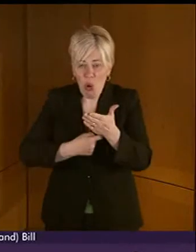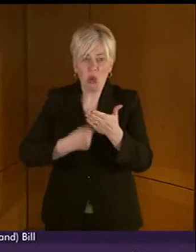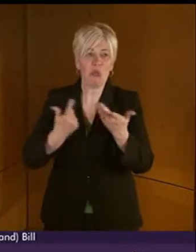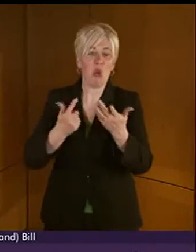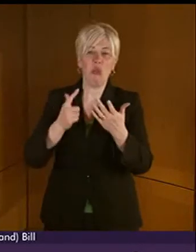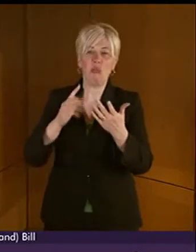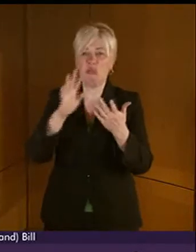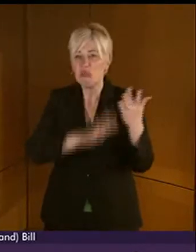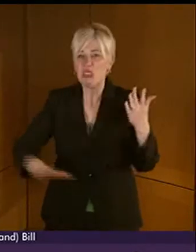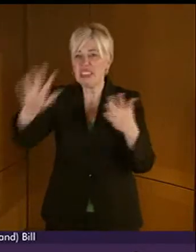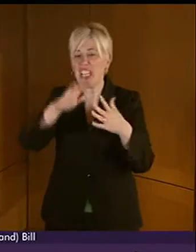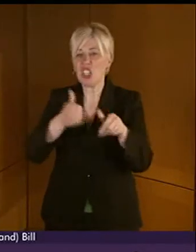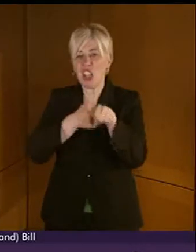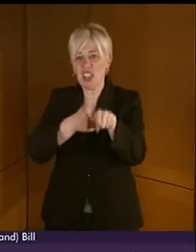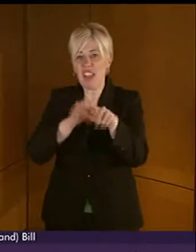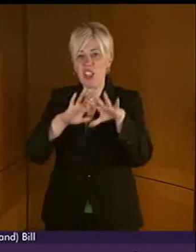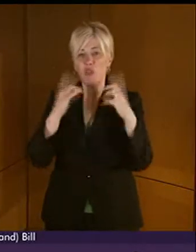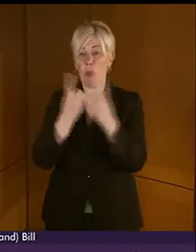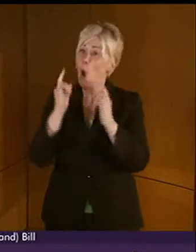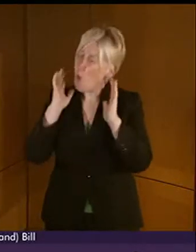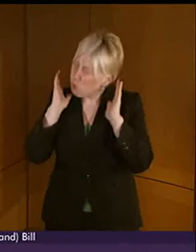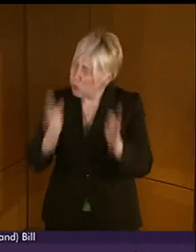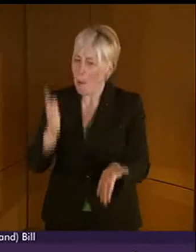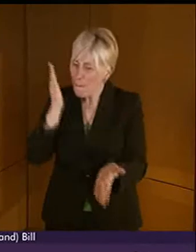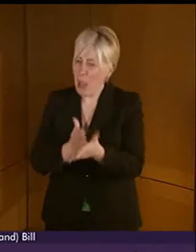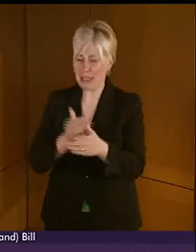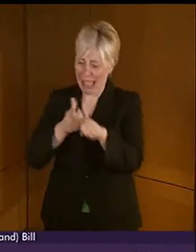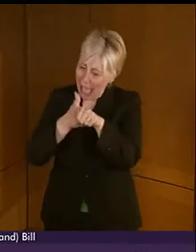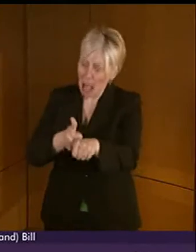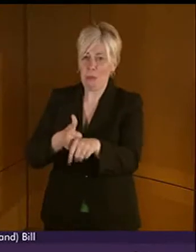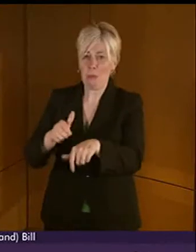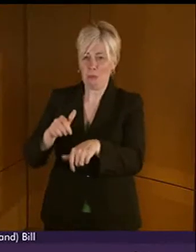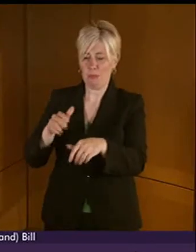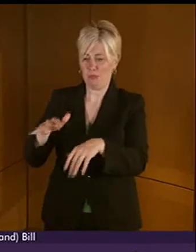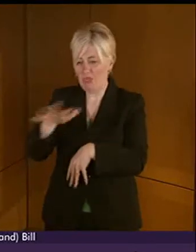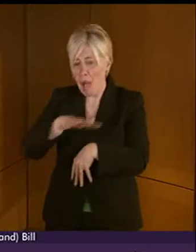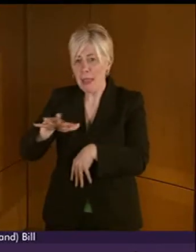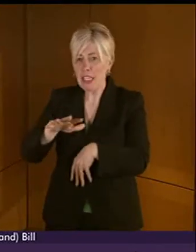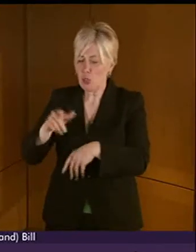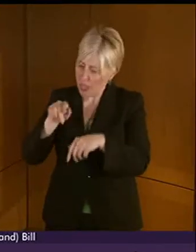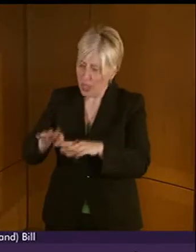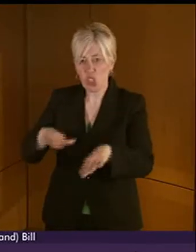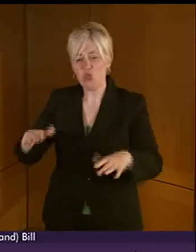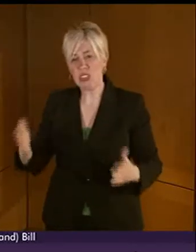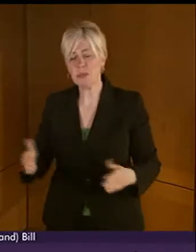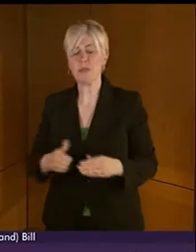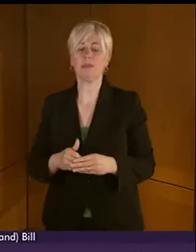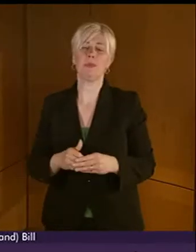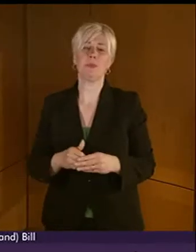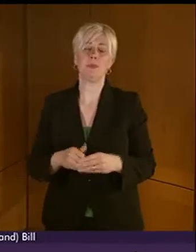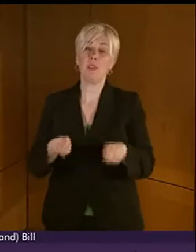Advisory Group. Surely, we need to help families to help their children. I also thought the Law Society